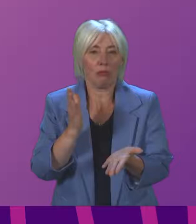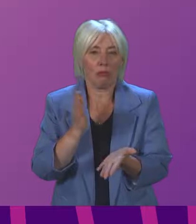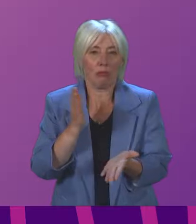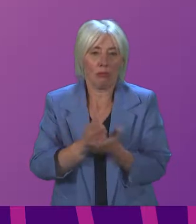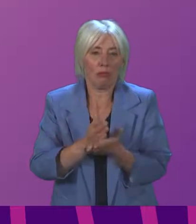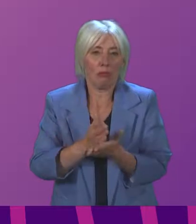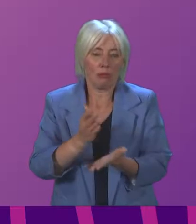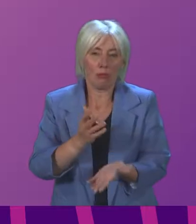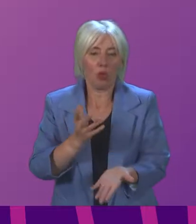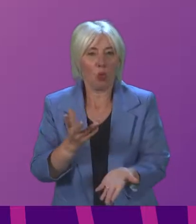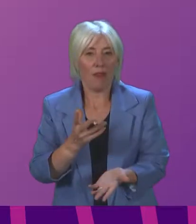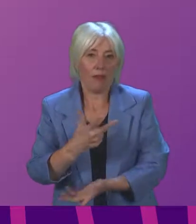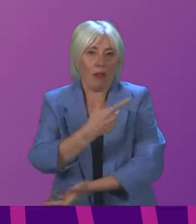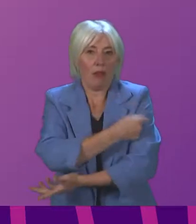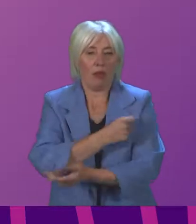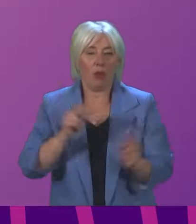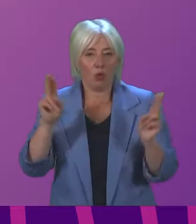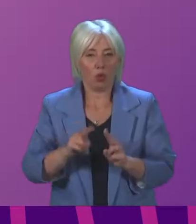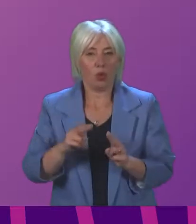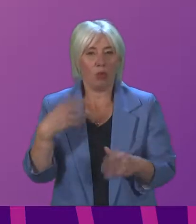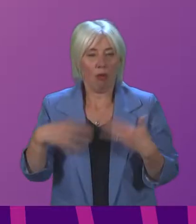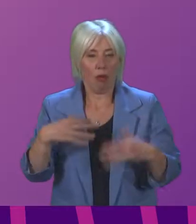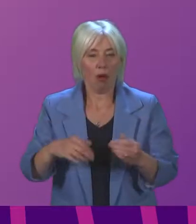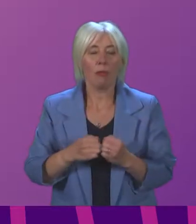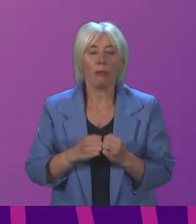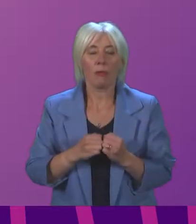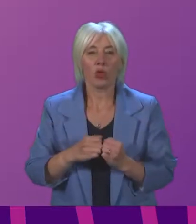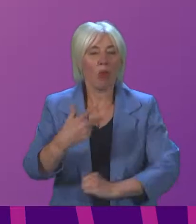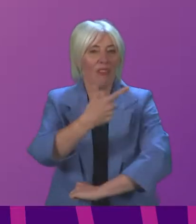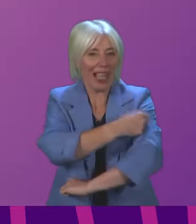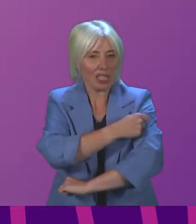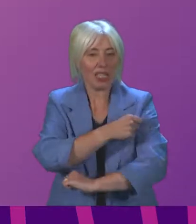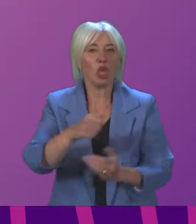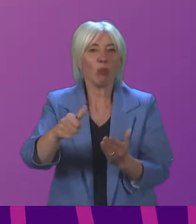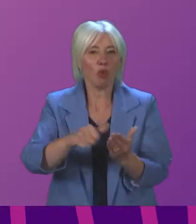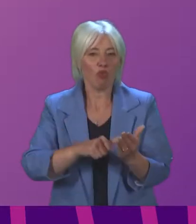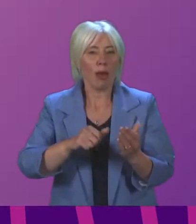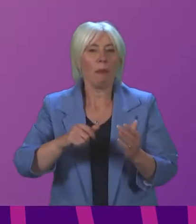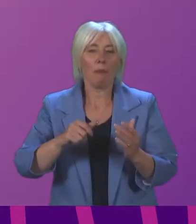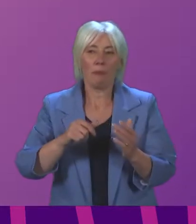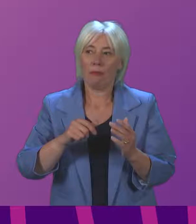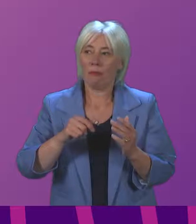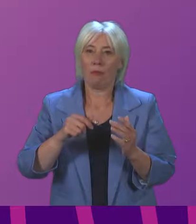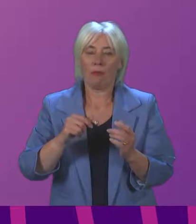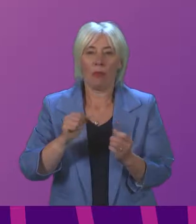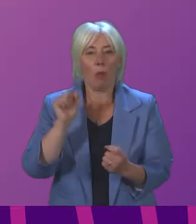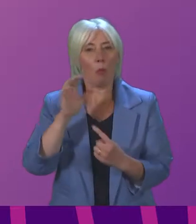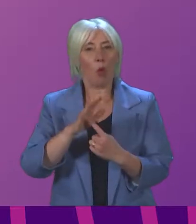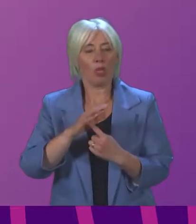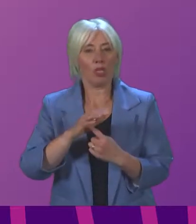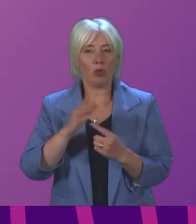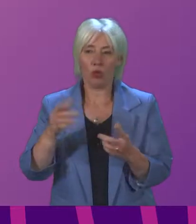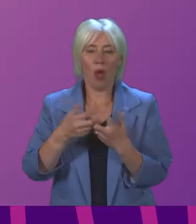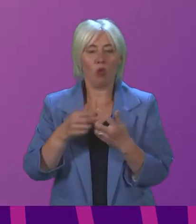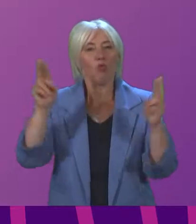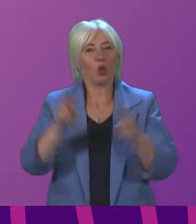the vaccination. So, the vaccination programme has a crucial role to play in protecting the public and in reducing